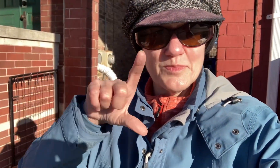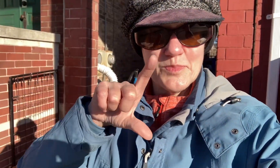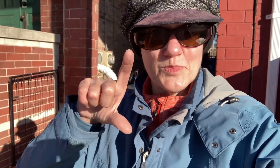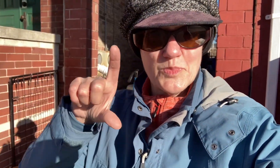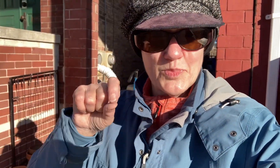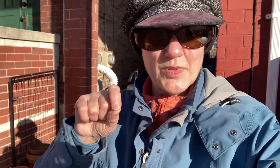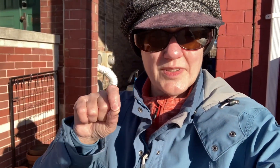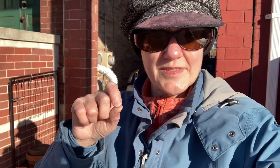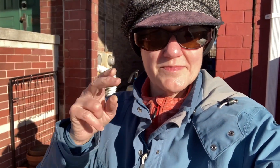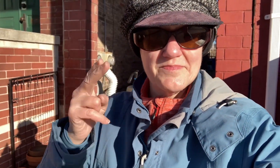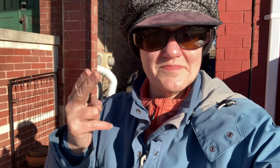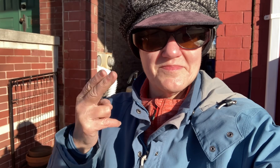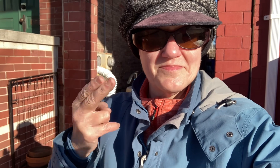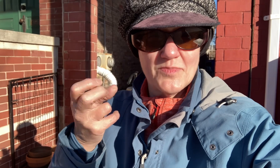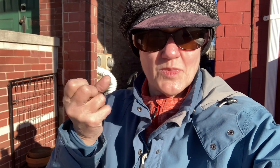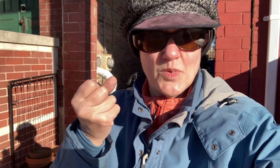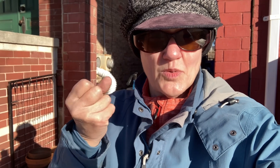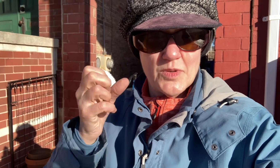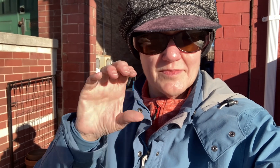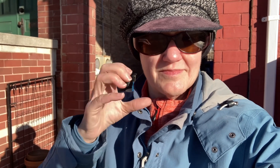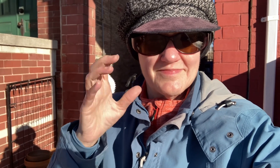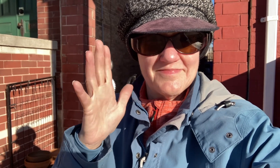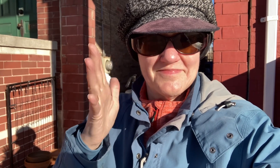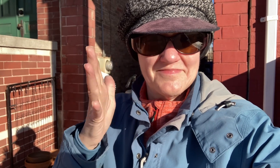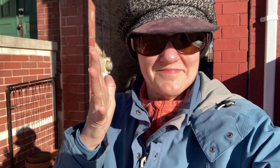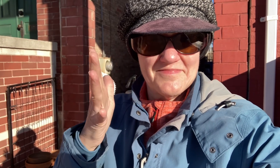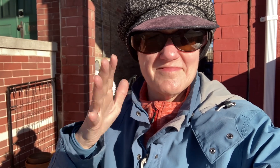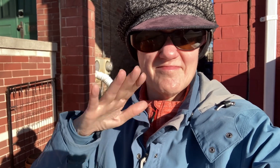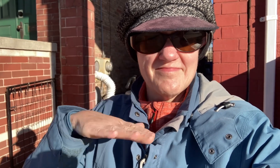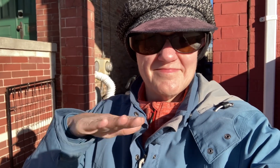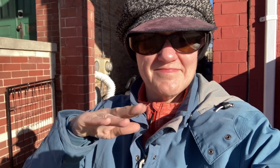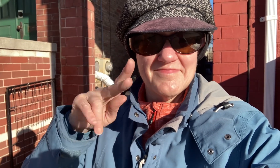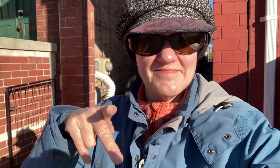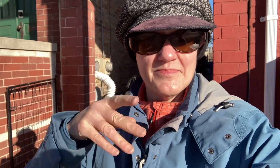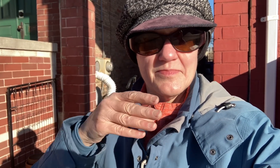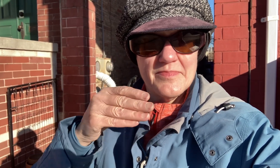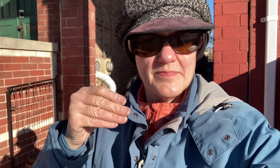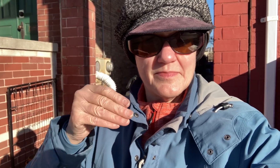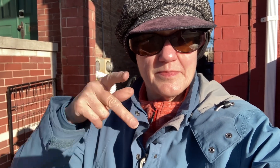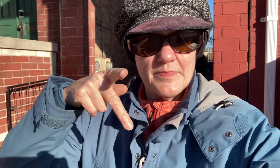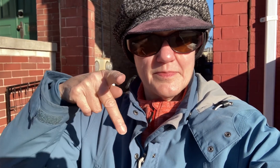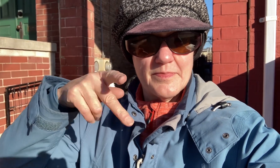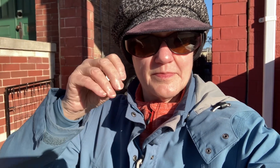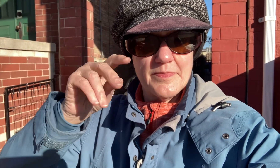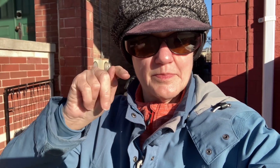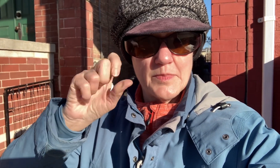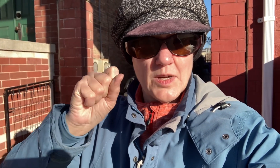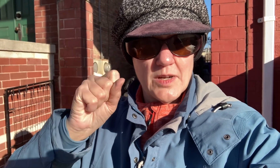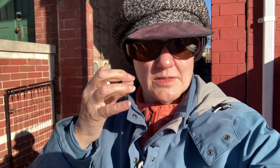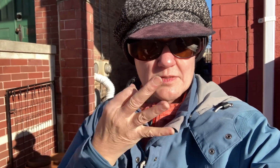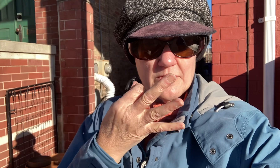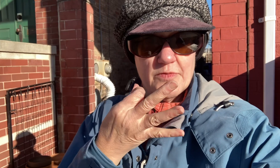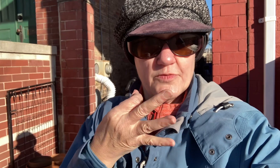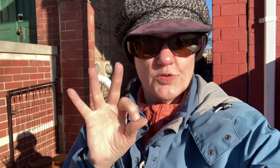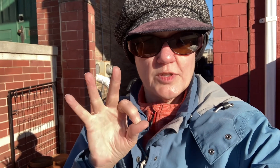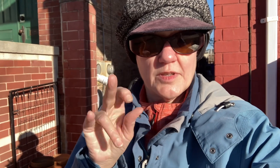there's a variety of bricks that we use to support the christmas tree we had in the front and then there's these